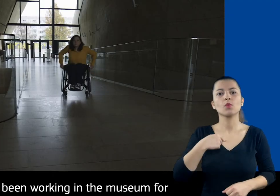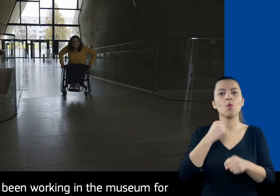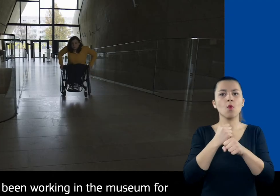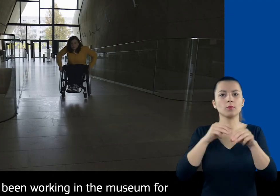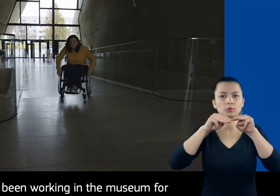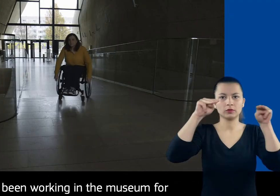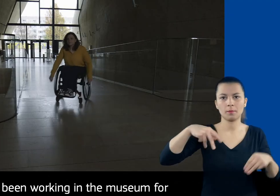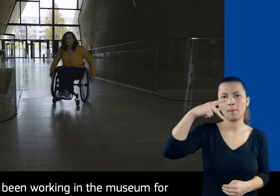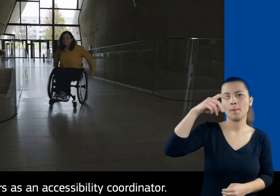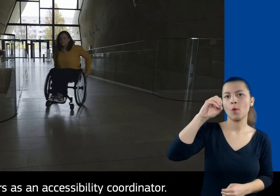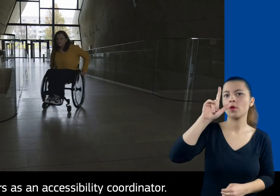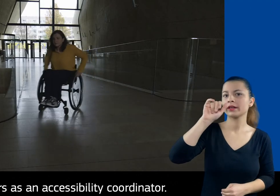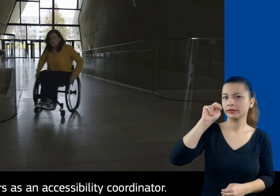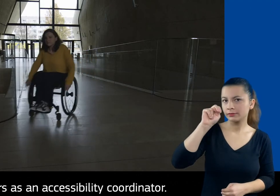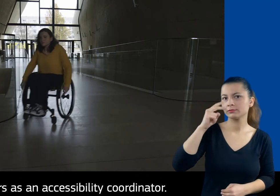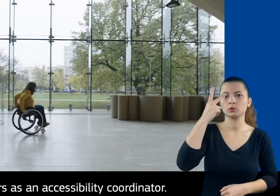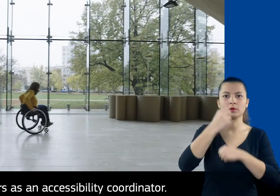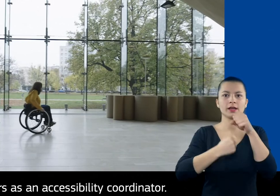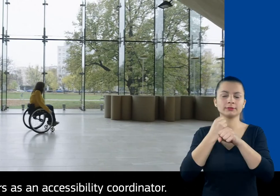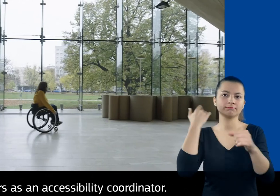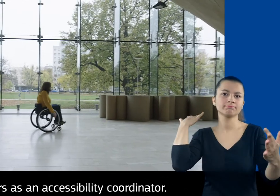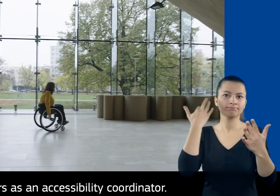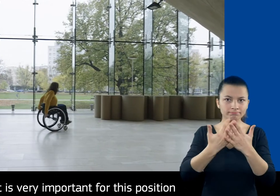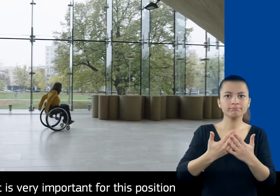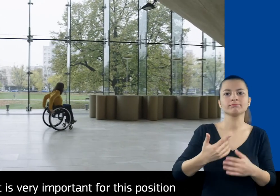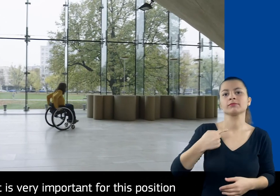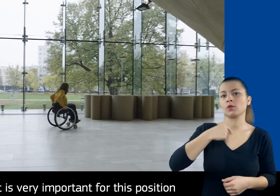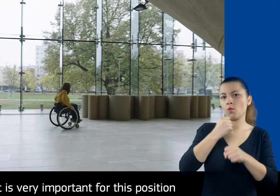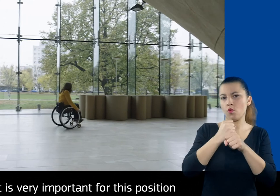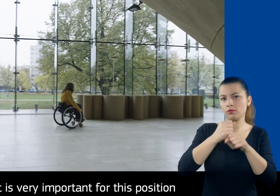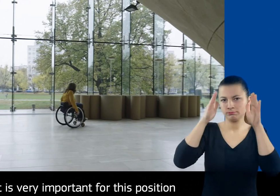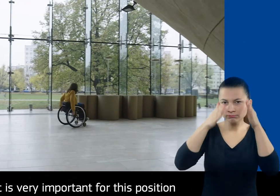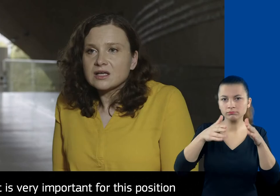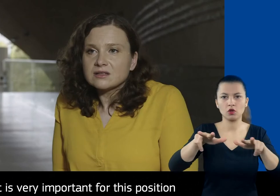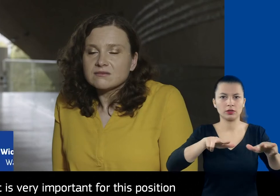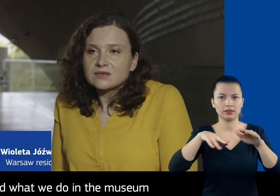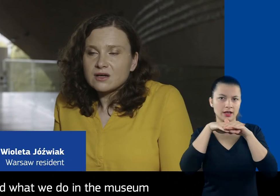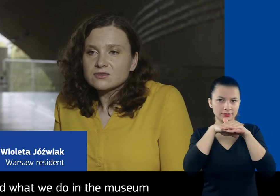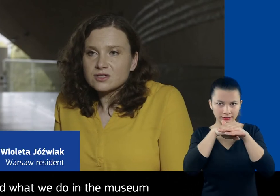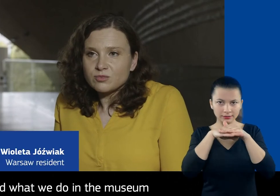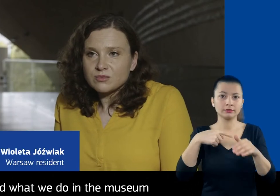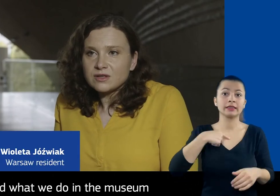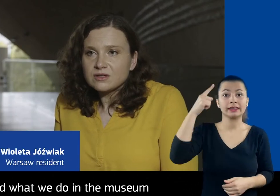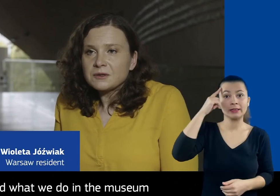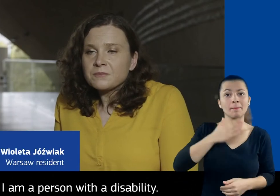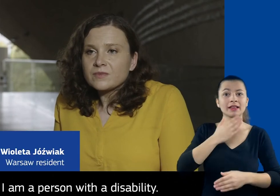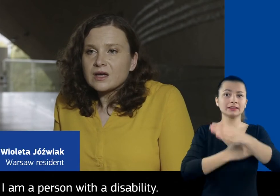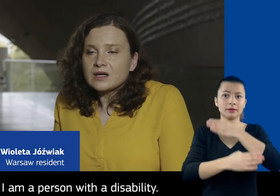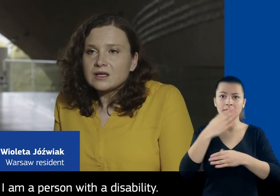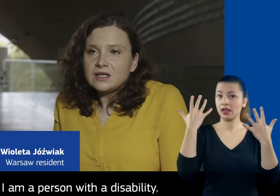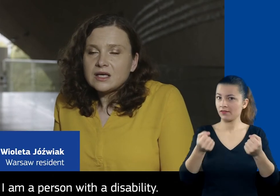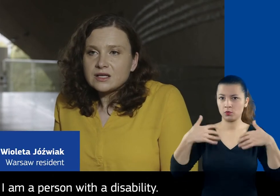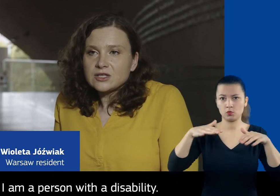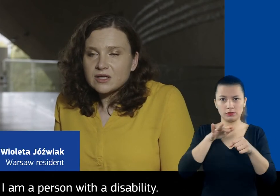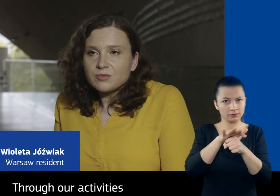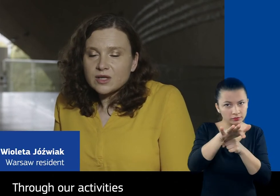I have been working in the museum for two years as an accessibility coordinator. I think it's very important for this position and what we do in the museum that I am a